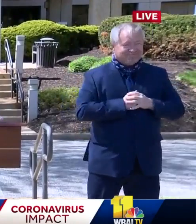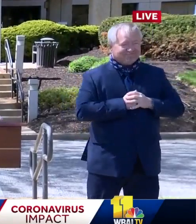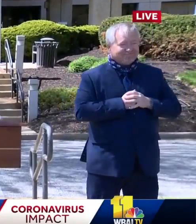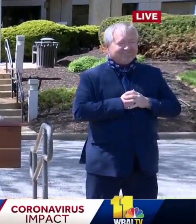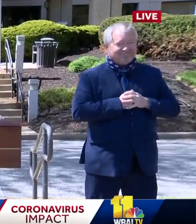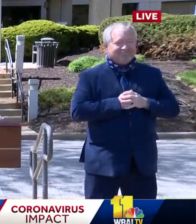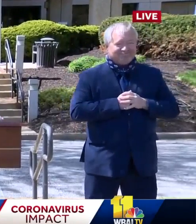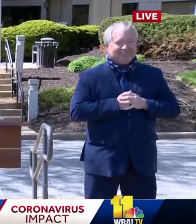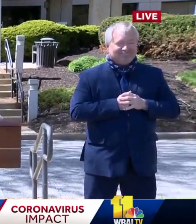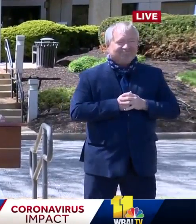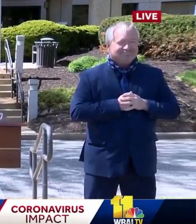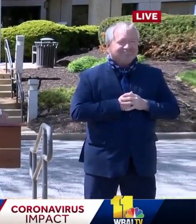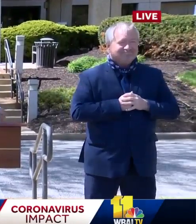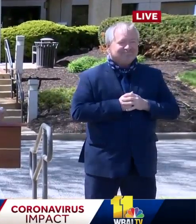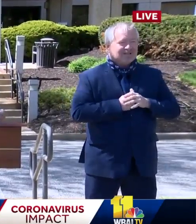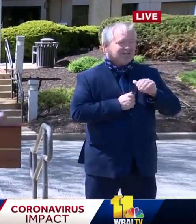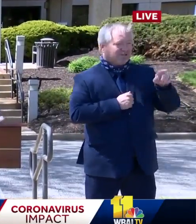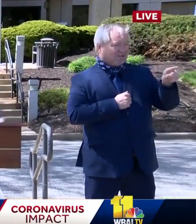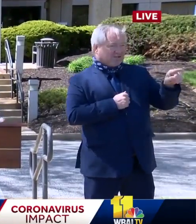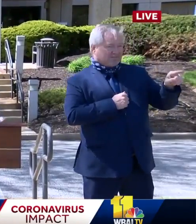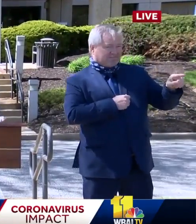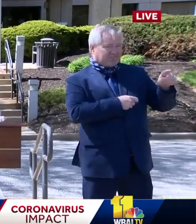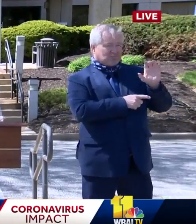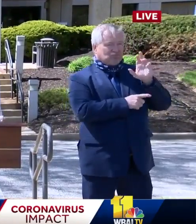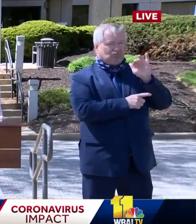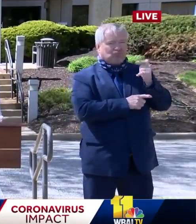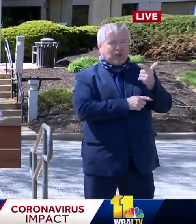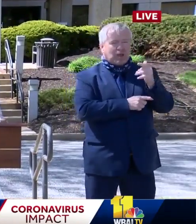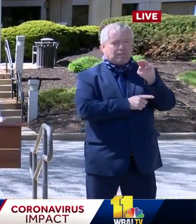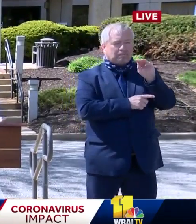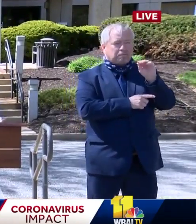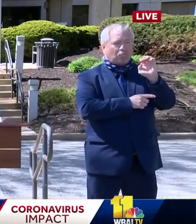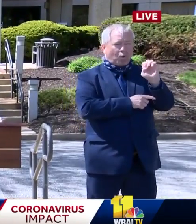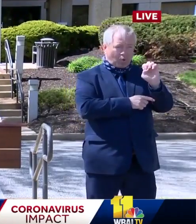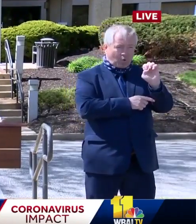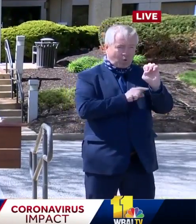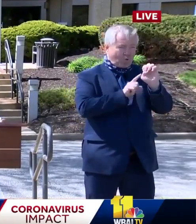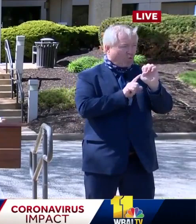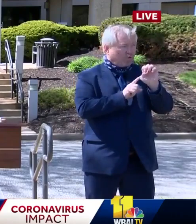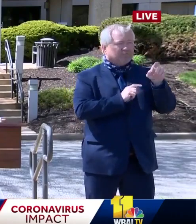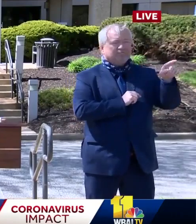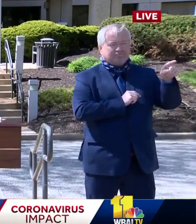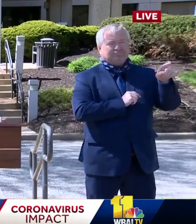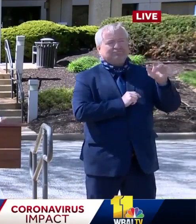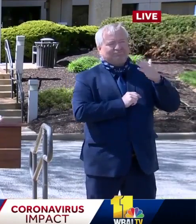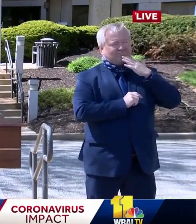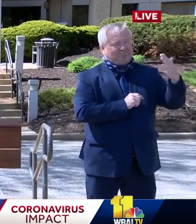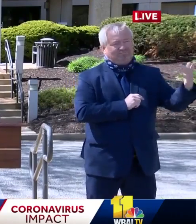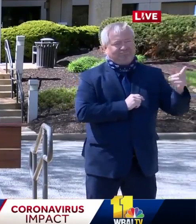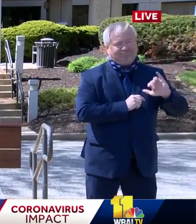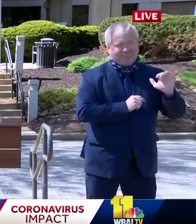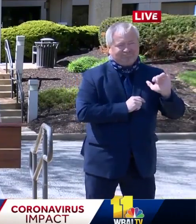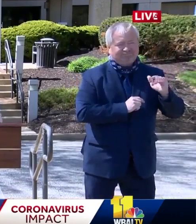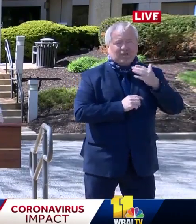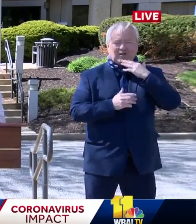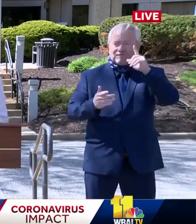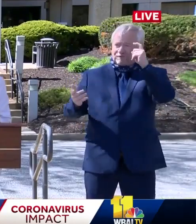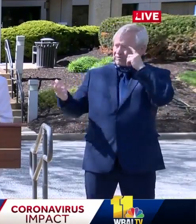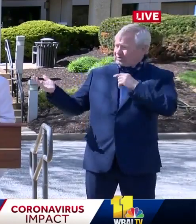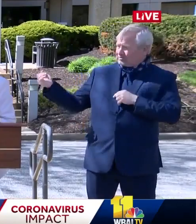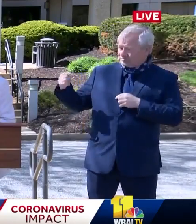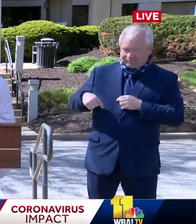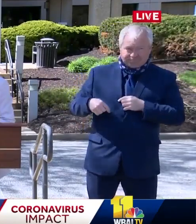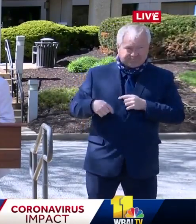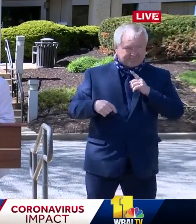well. Craig Moe. Um, and so I want to thank, uh, Mr. Governor for, uh, for being here and to say, uh, how much